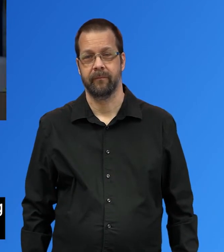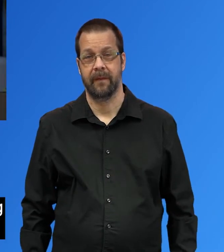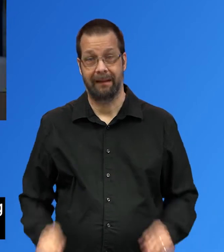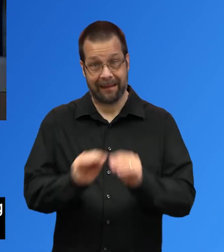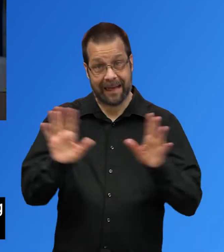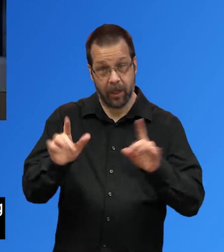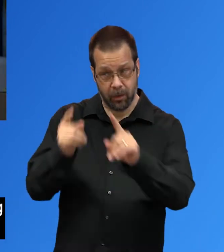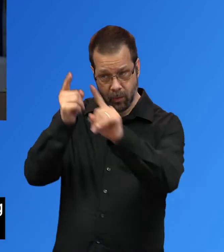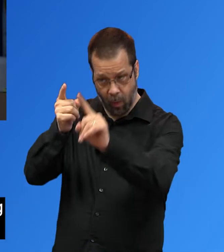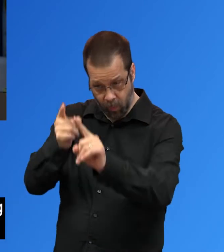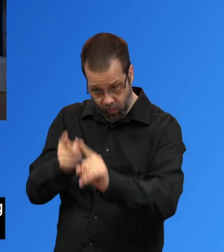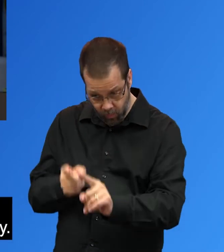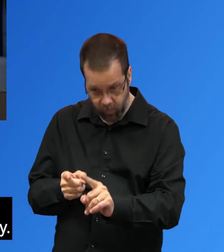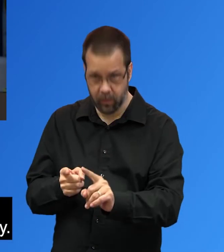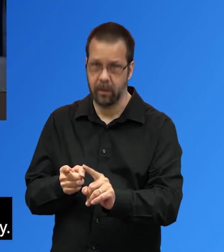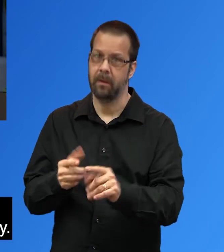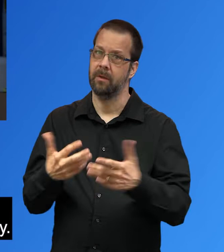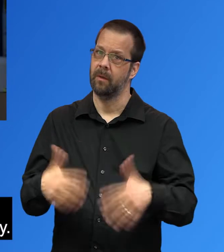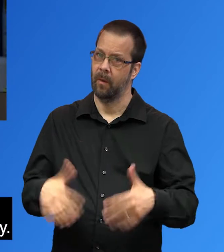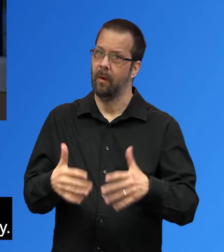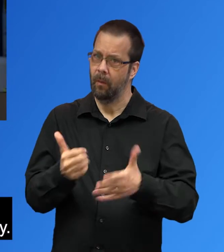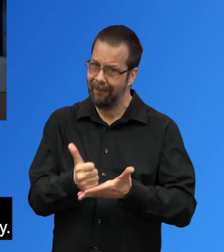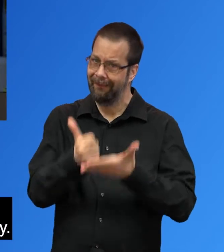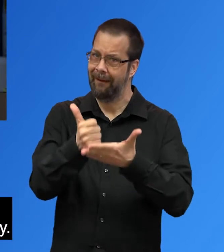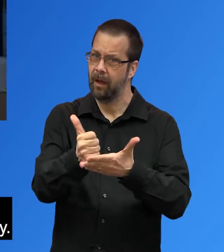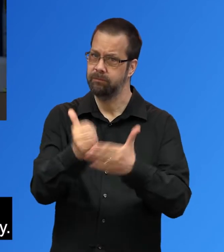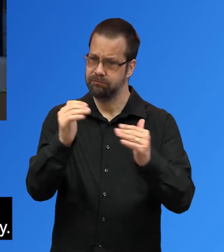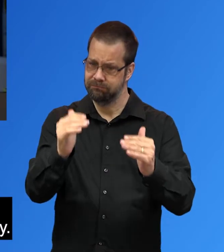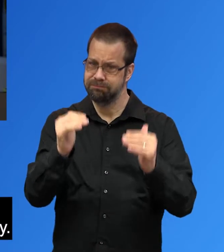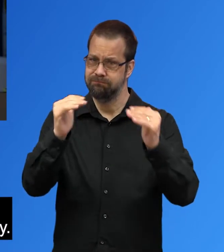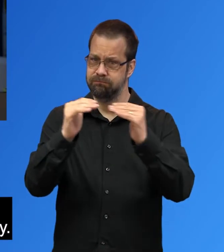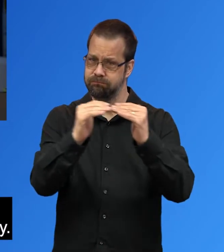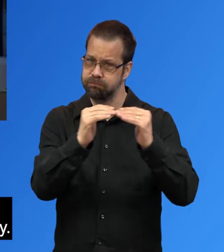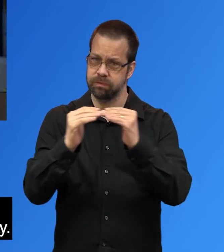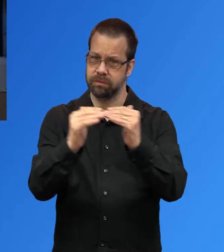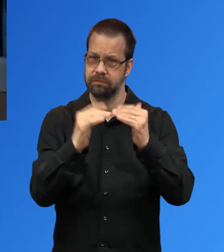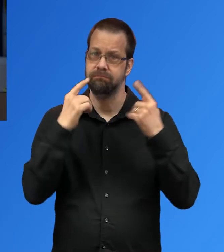Having and communicating a clear purpose for the meeting will help support accessibility.